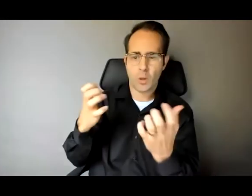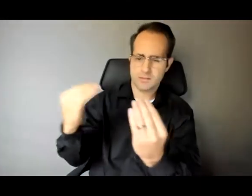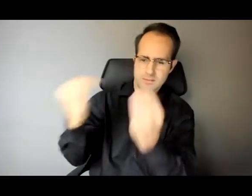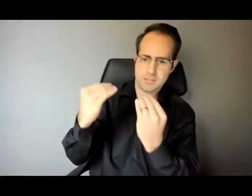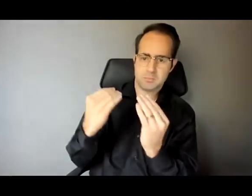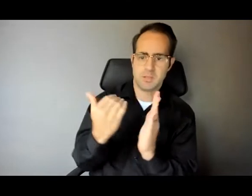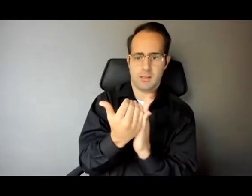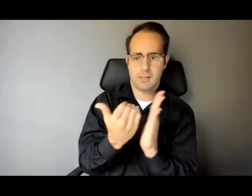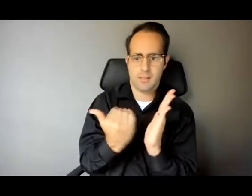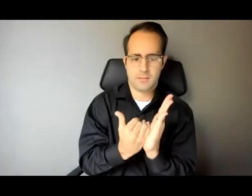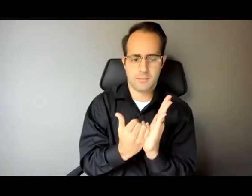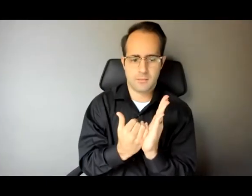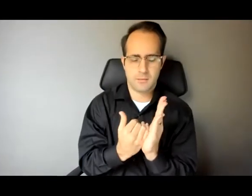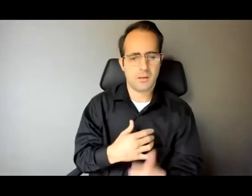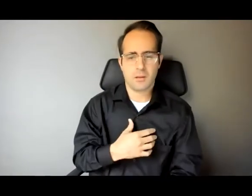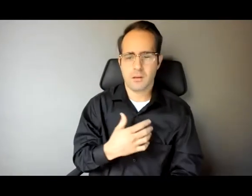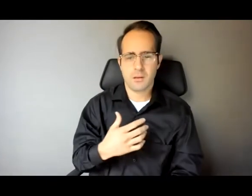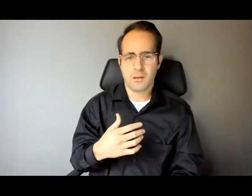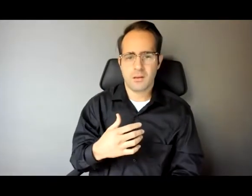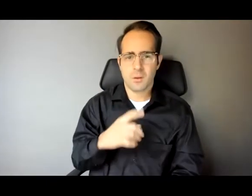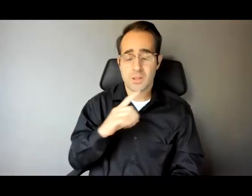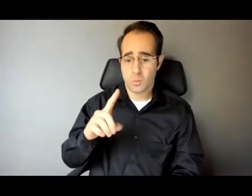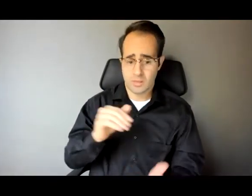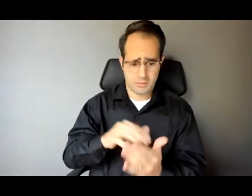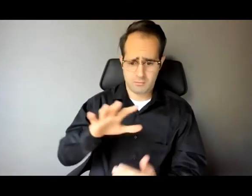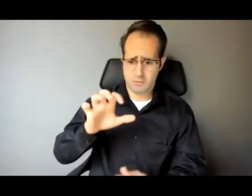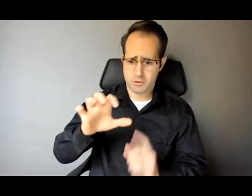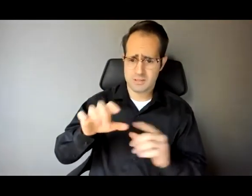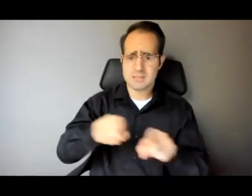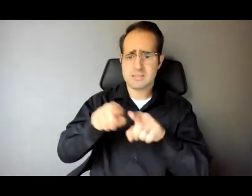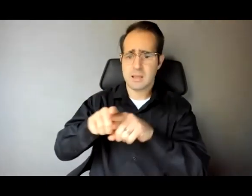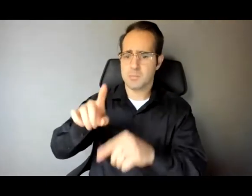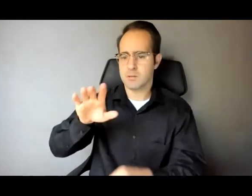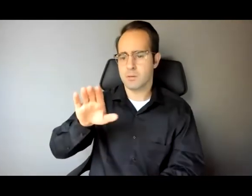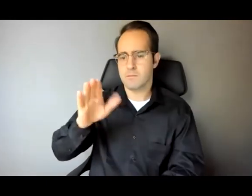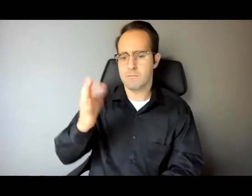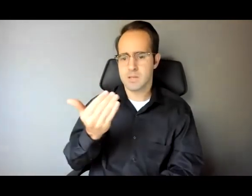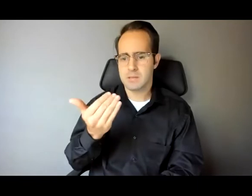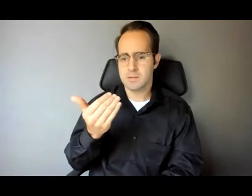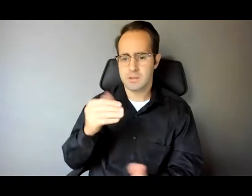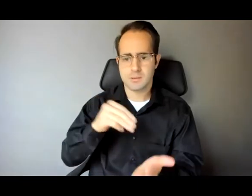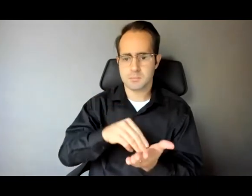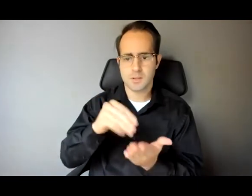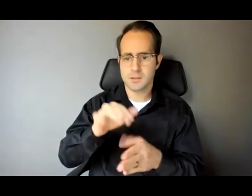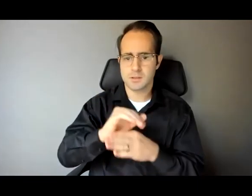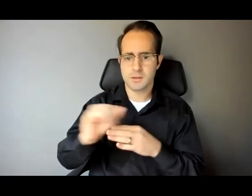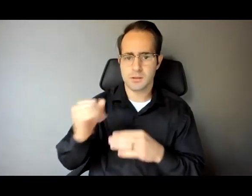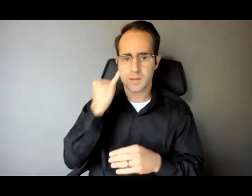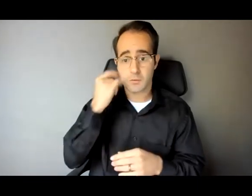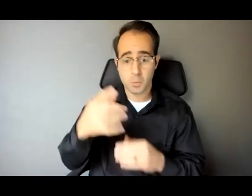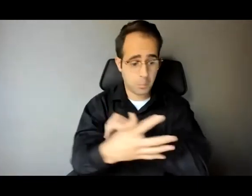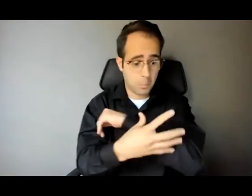It might as well have been $15 million. Because if you're poor and you get $1,500, you know what you do with it? You